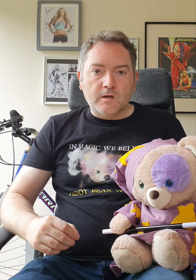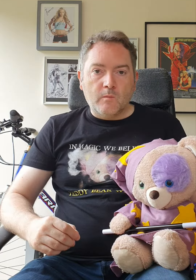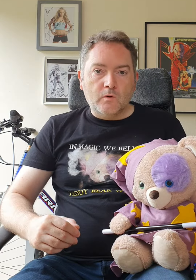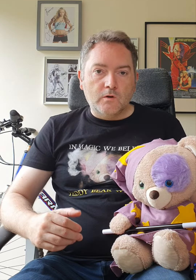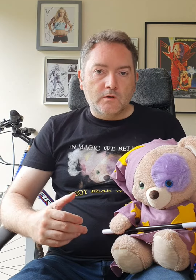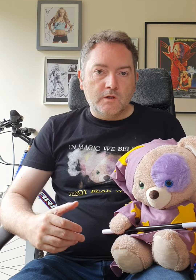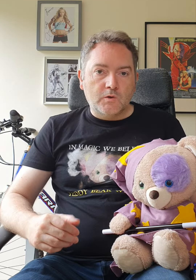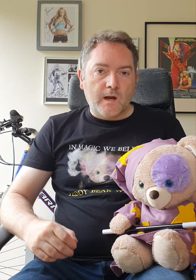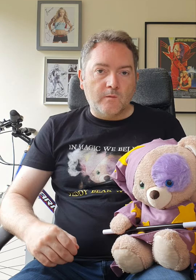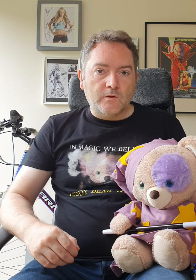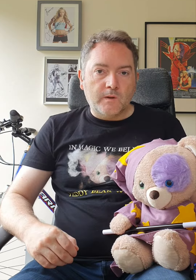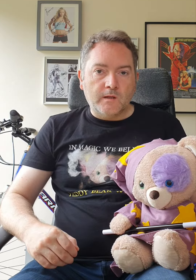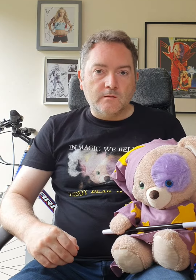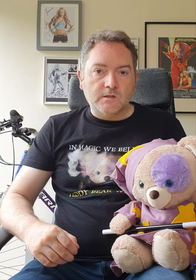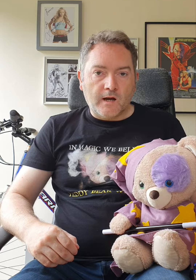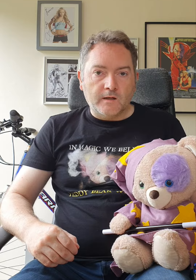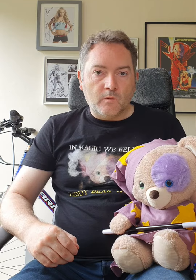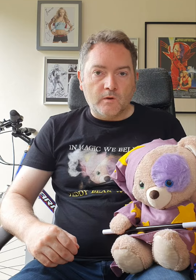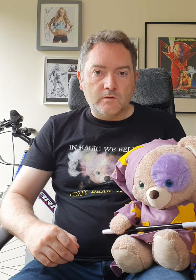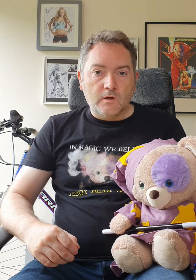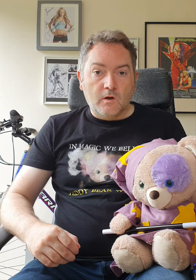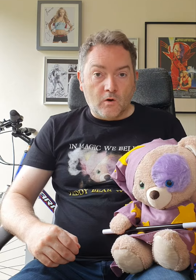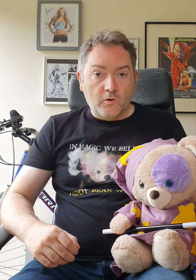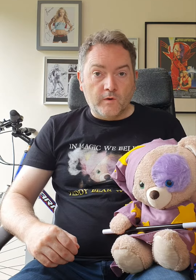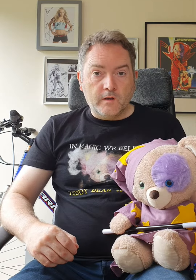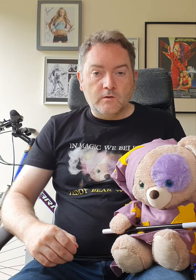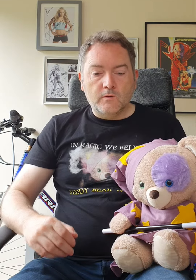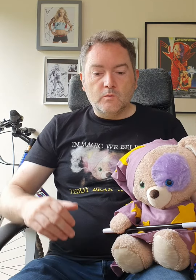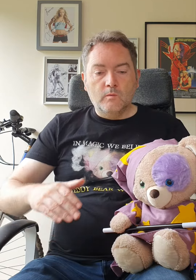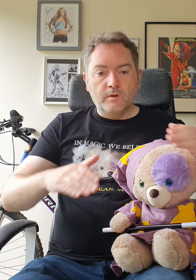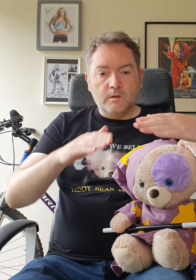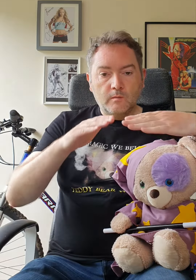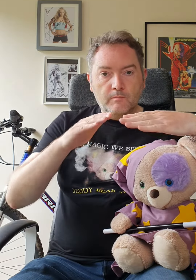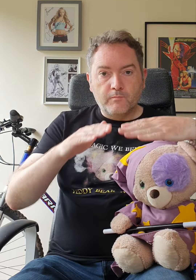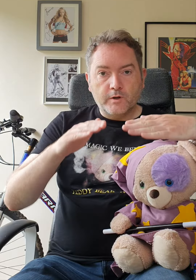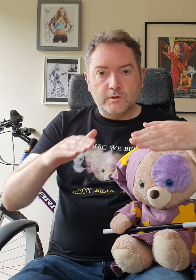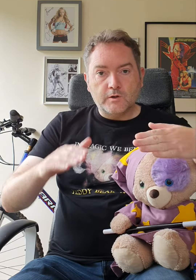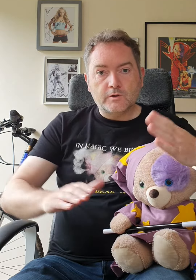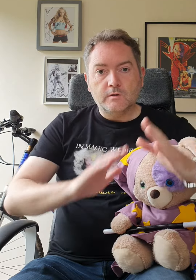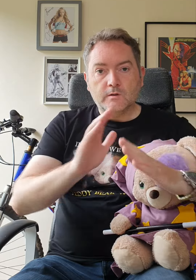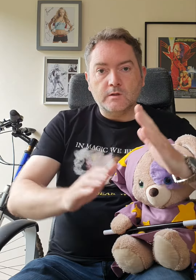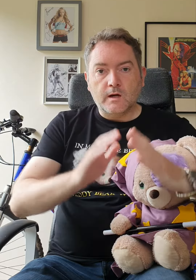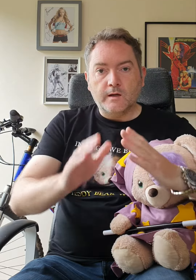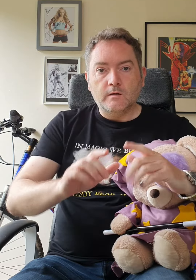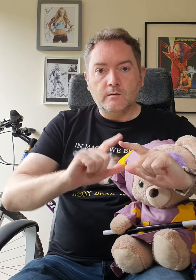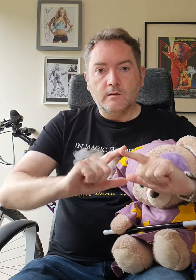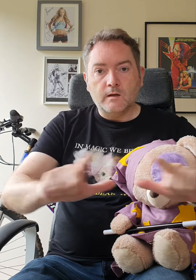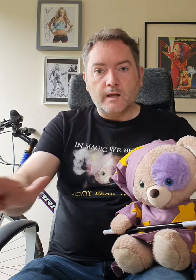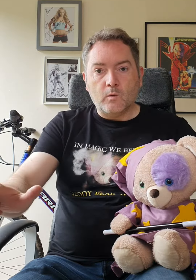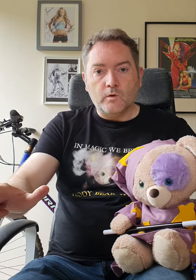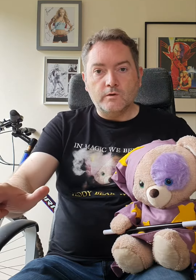time I'm going to teach you how to do it in sign language. Are you ready? So this will be British Sign Language.